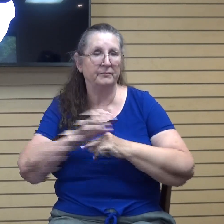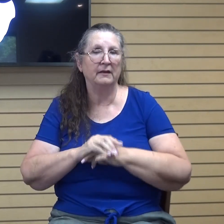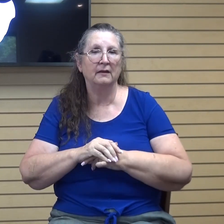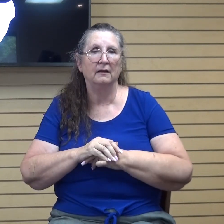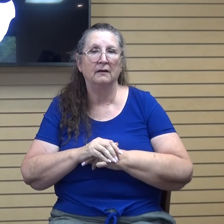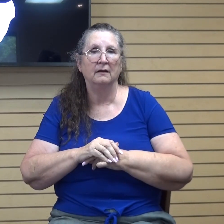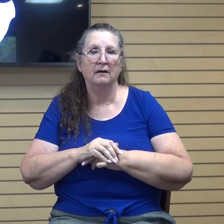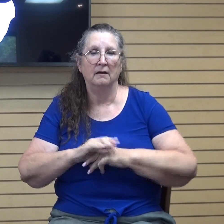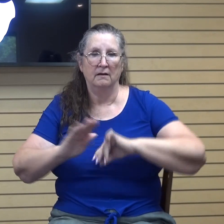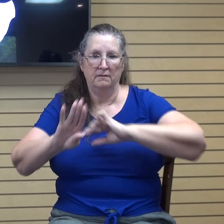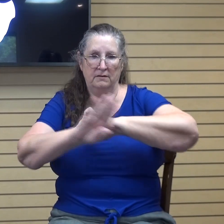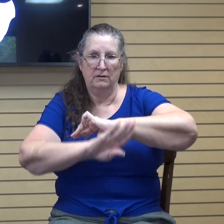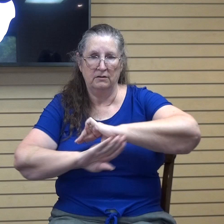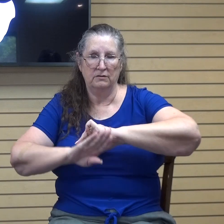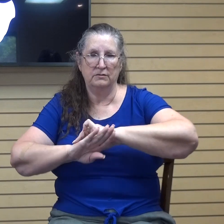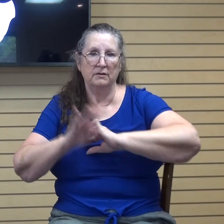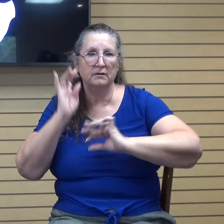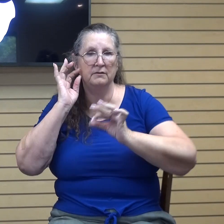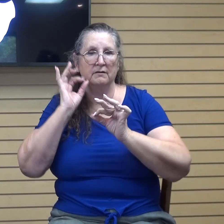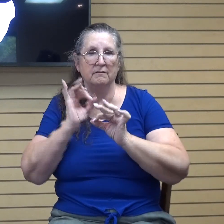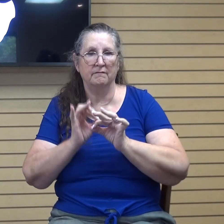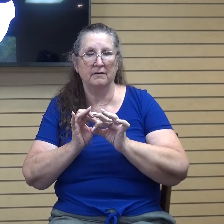shield of faith to block those weak parts in our armor.